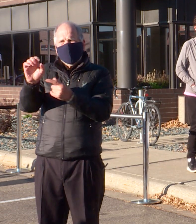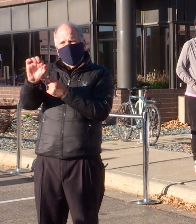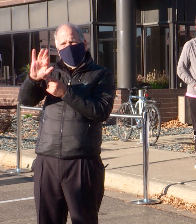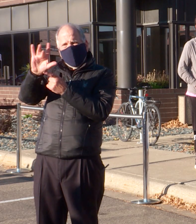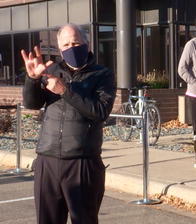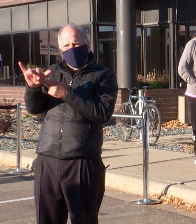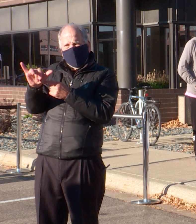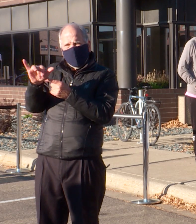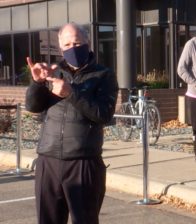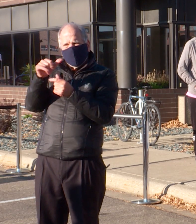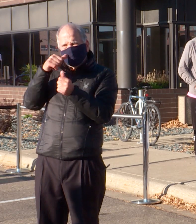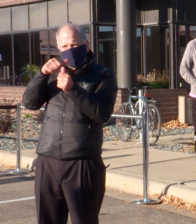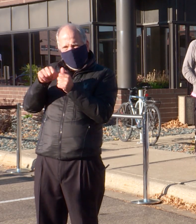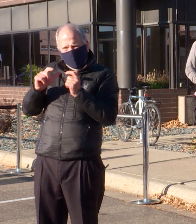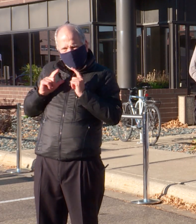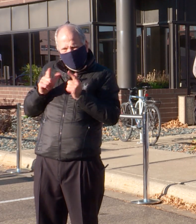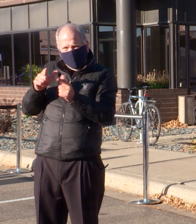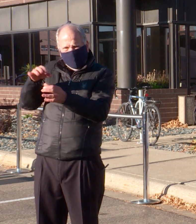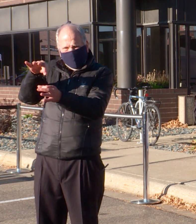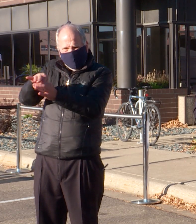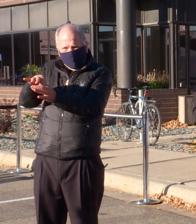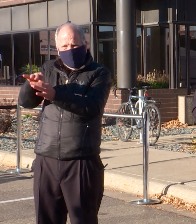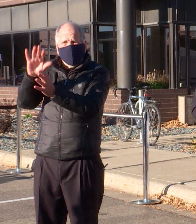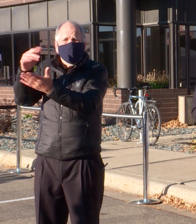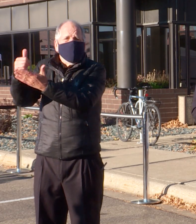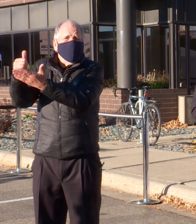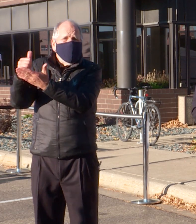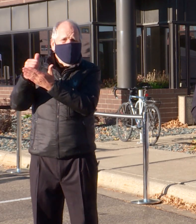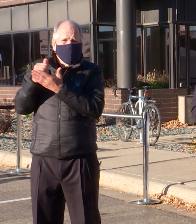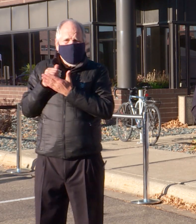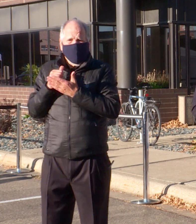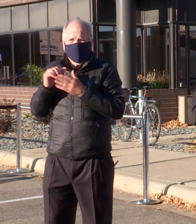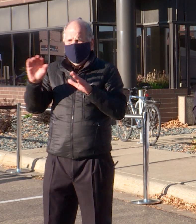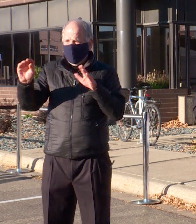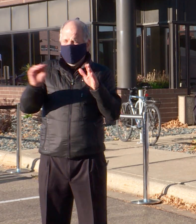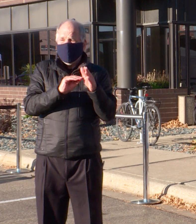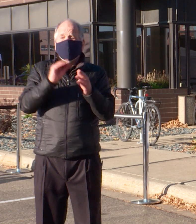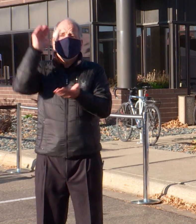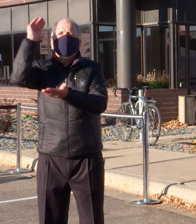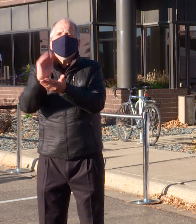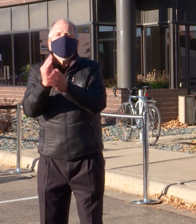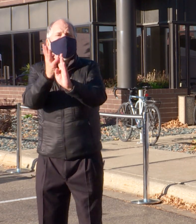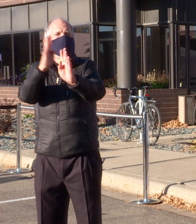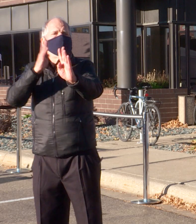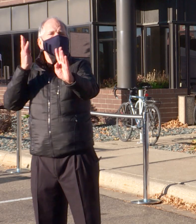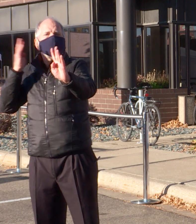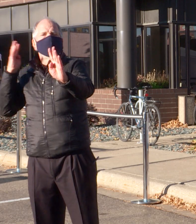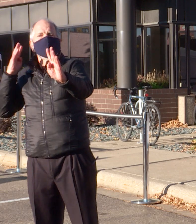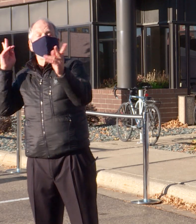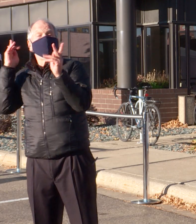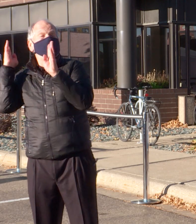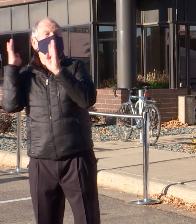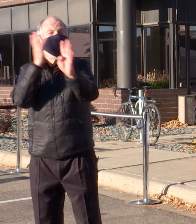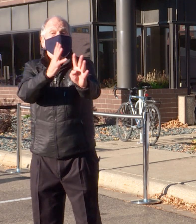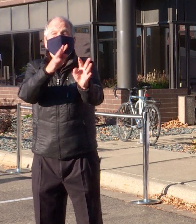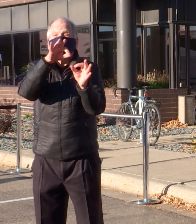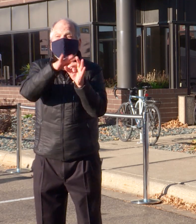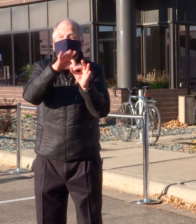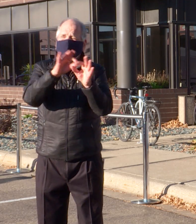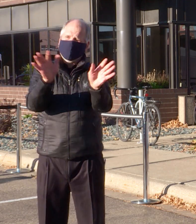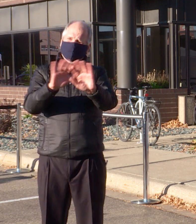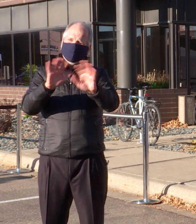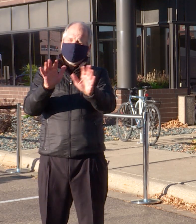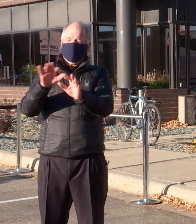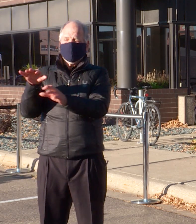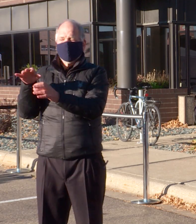It will help us to minimize the potential for long lines, close and unnecessary contact, and of course the potential